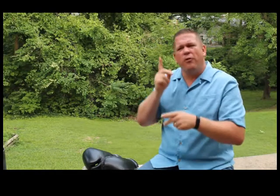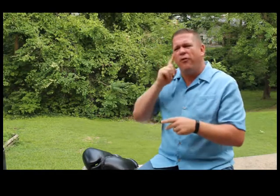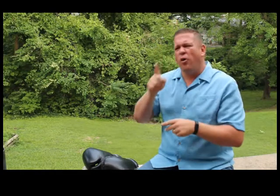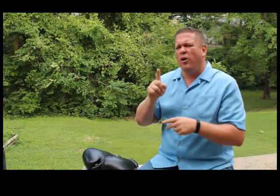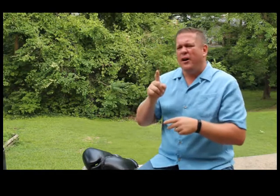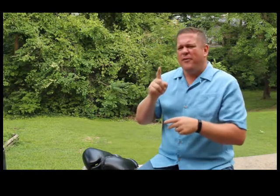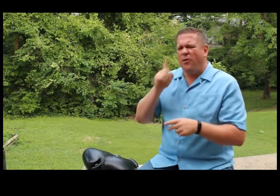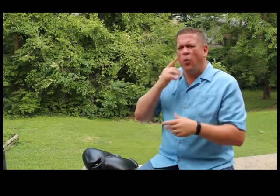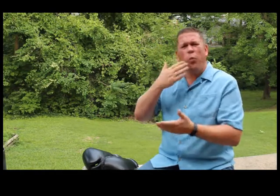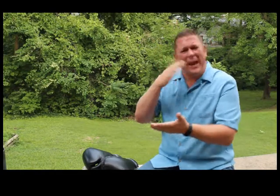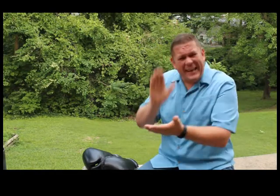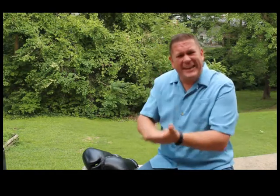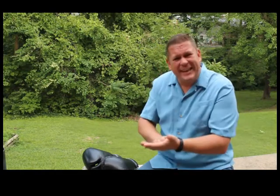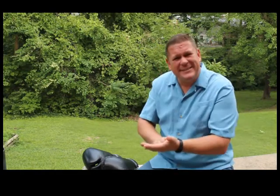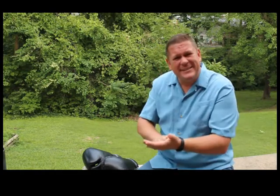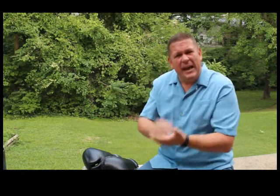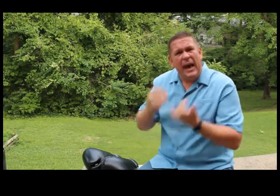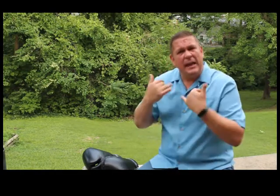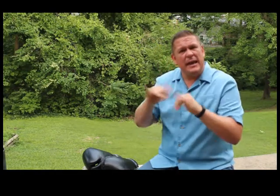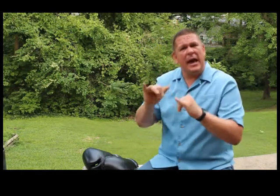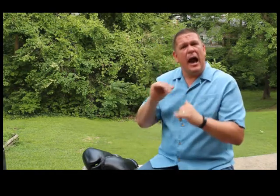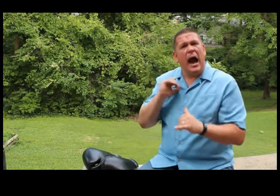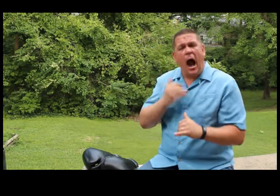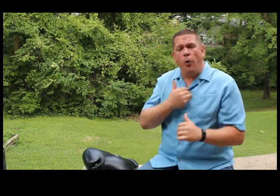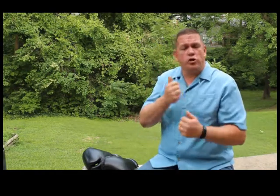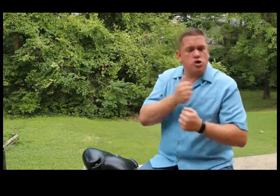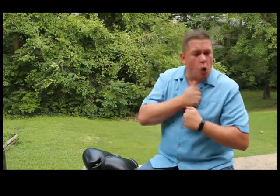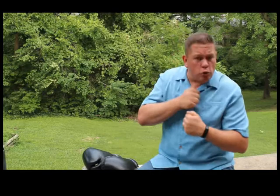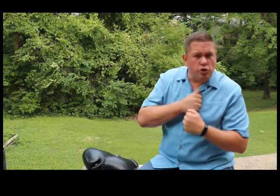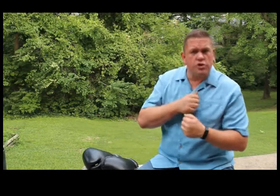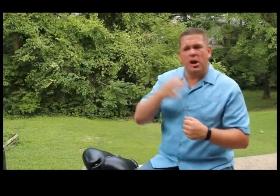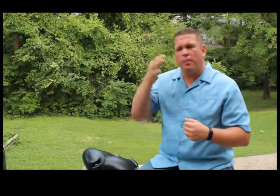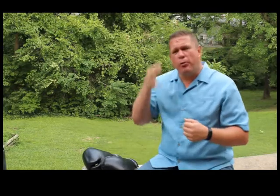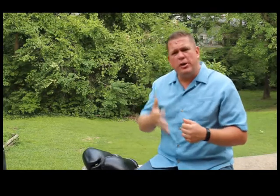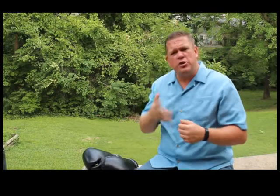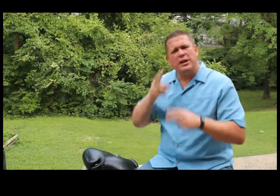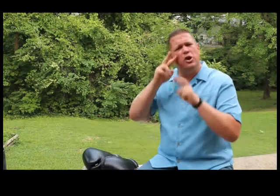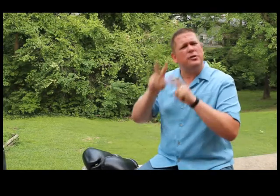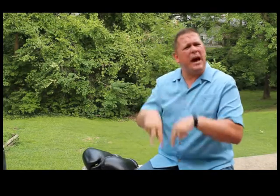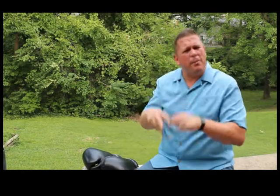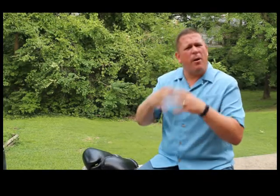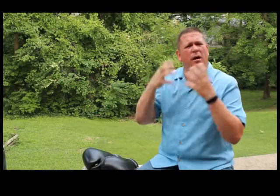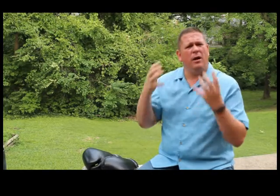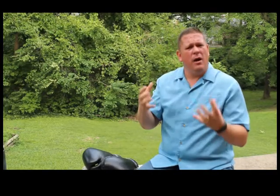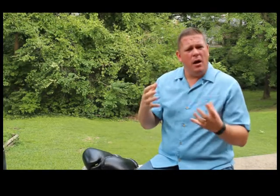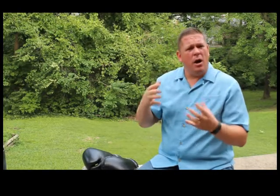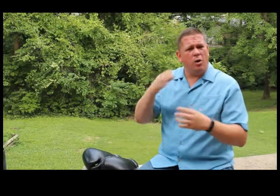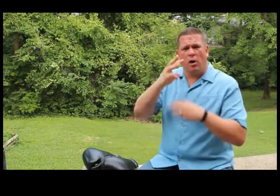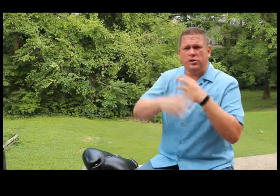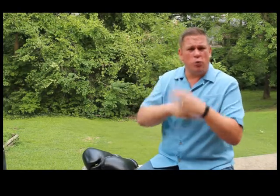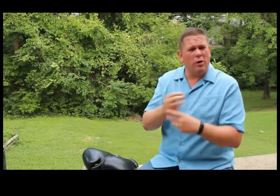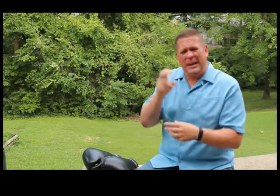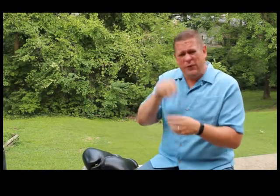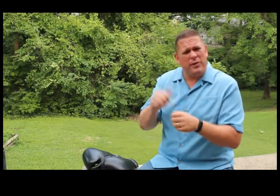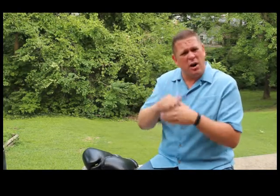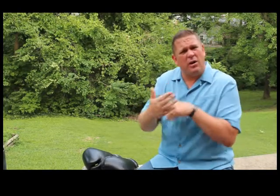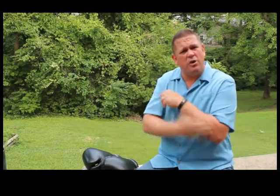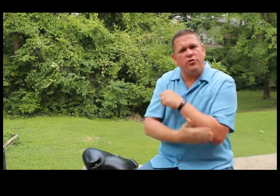for wickedness, and yet our soldiers and our preachers get looked down upon across the world and even within our country.